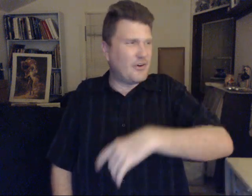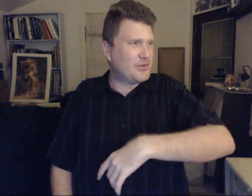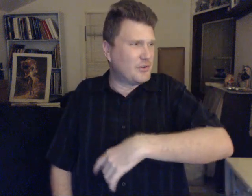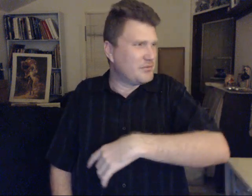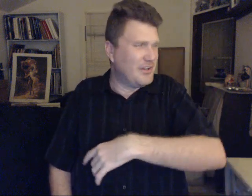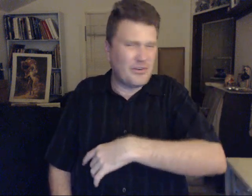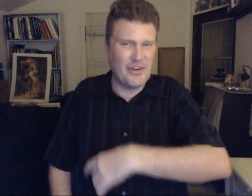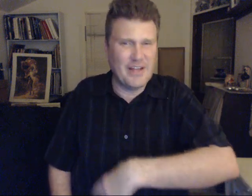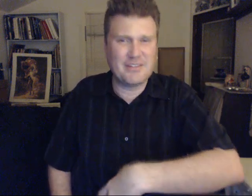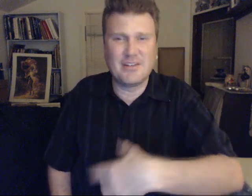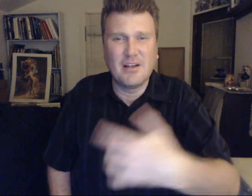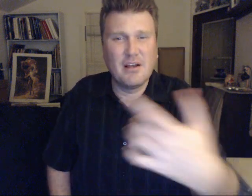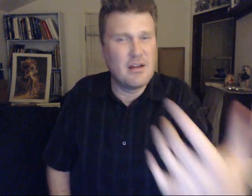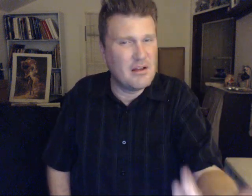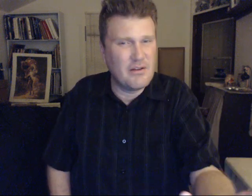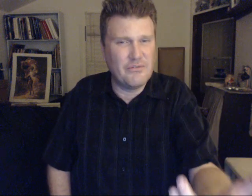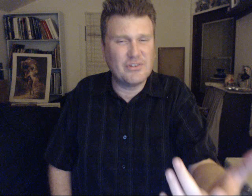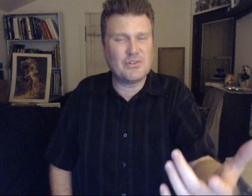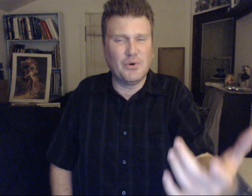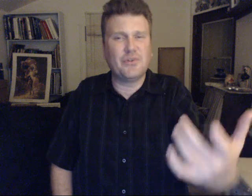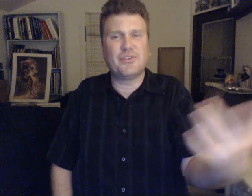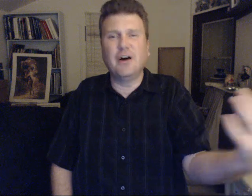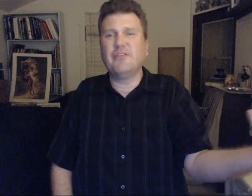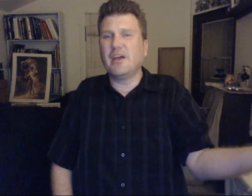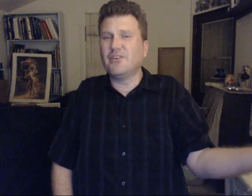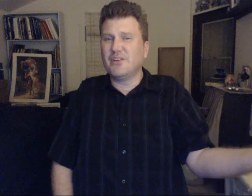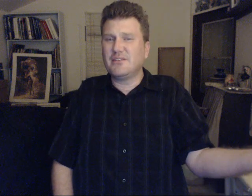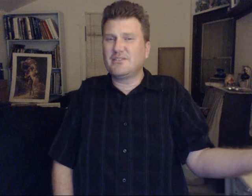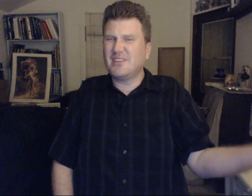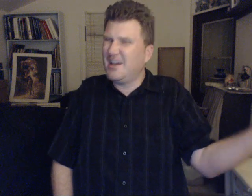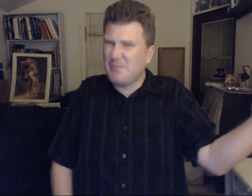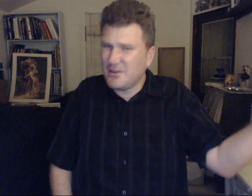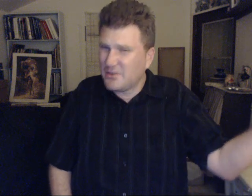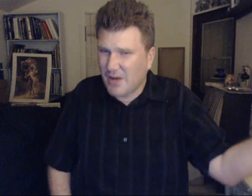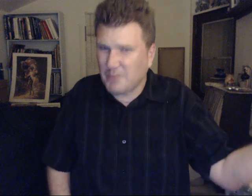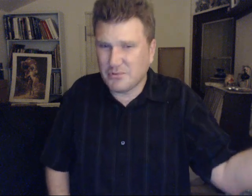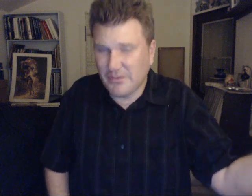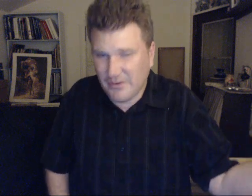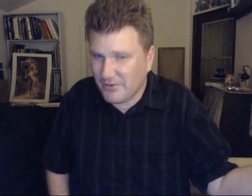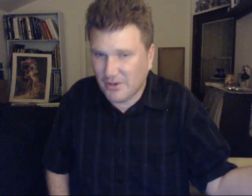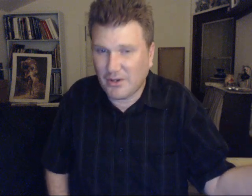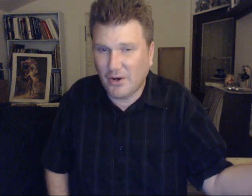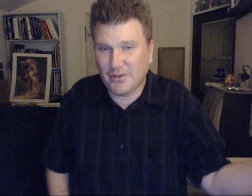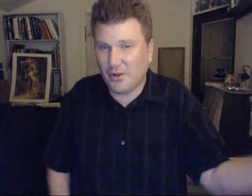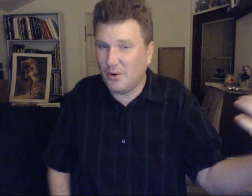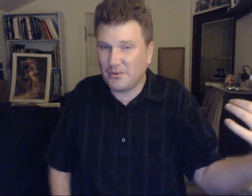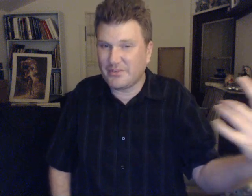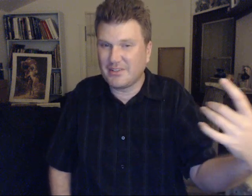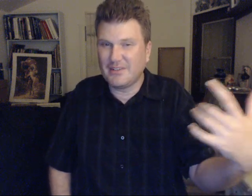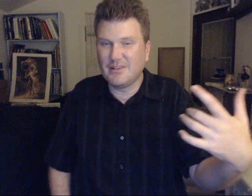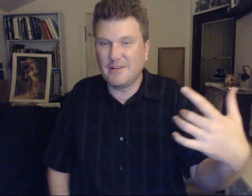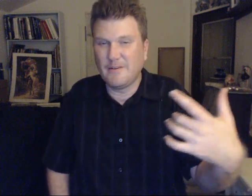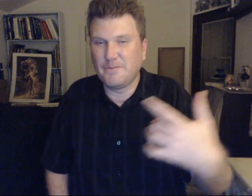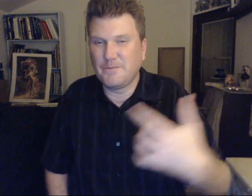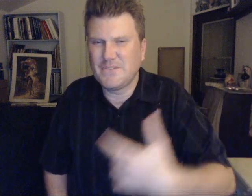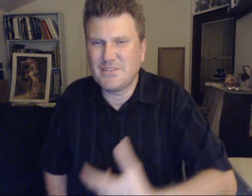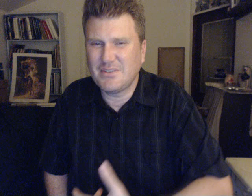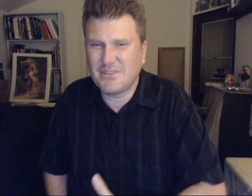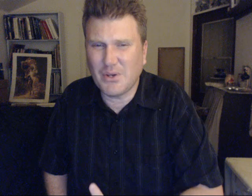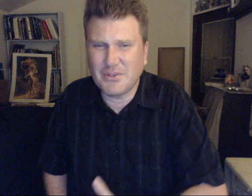On your internet. That. Visuals. Of aliens. And many do not believe. If they'll call it a hoax. So it's